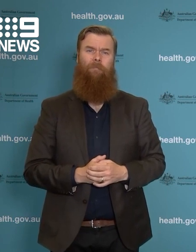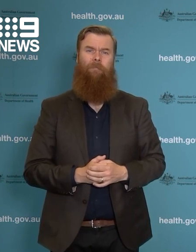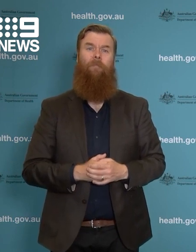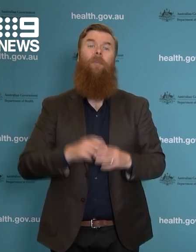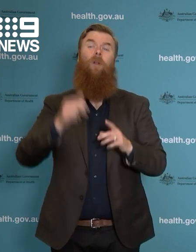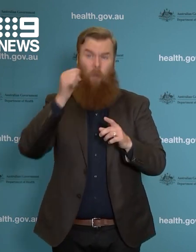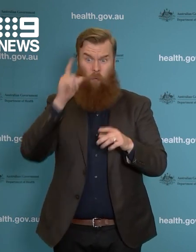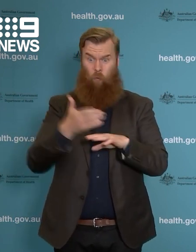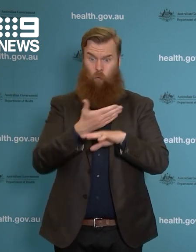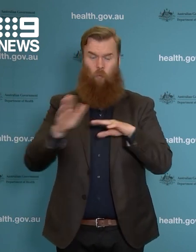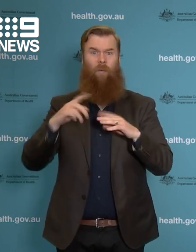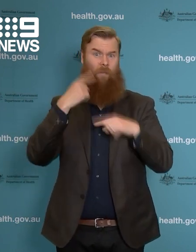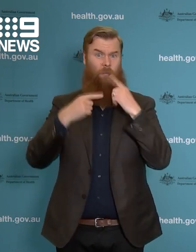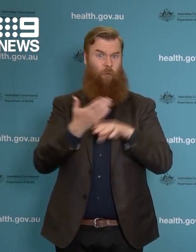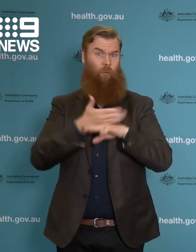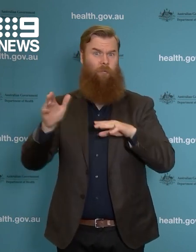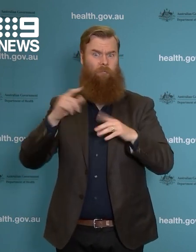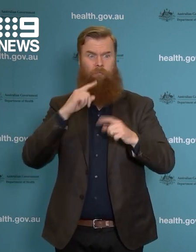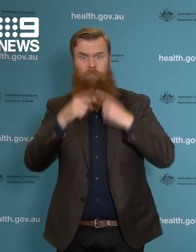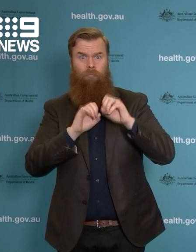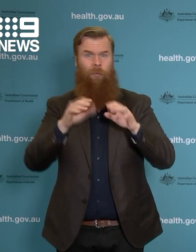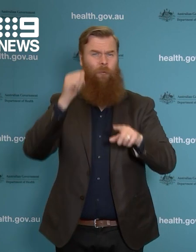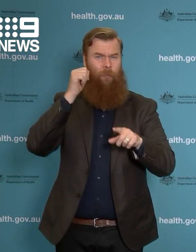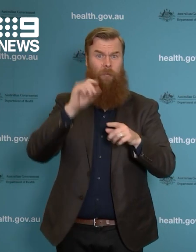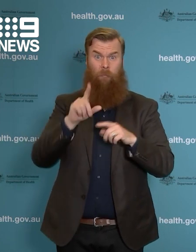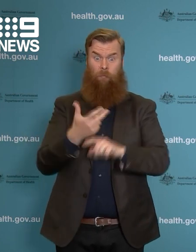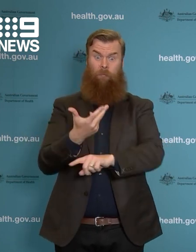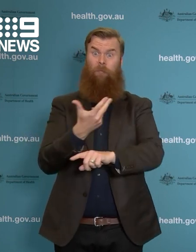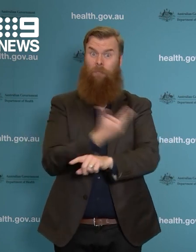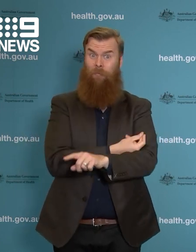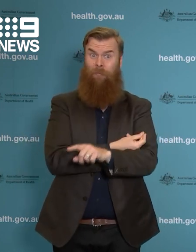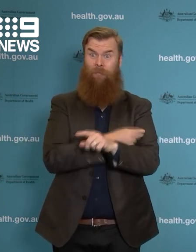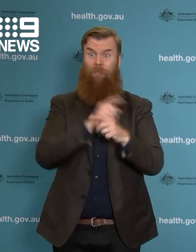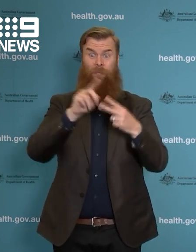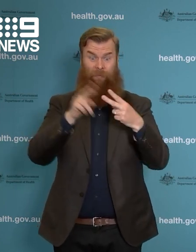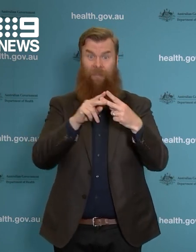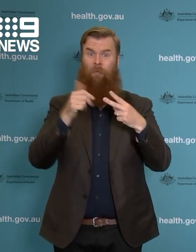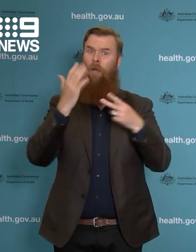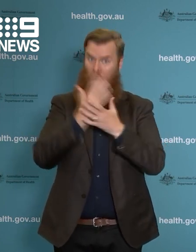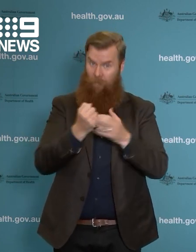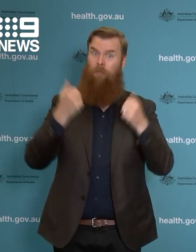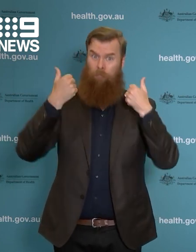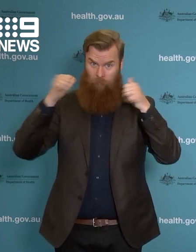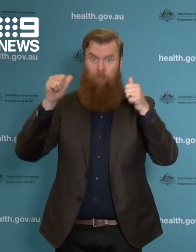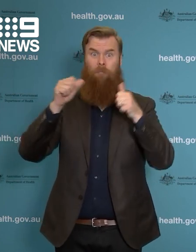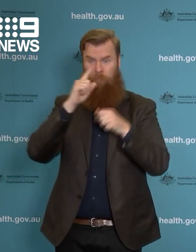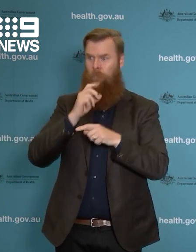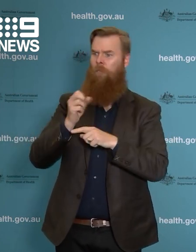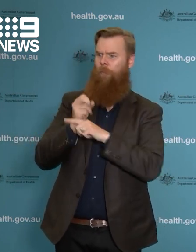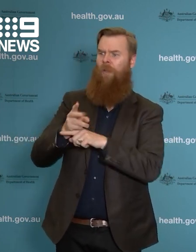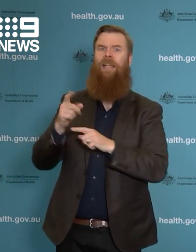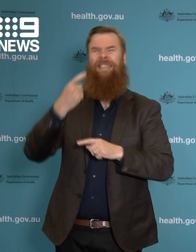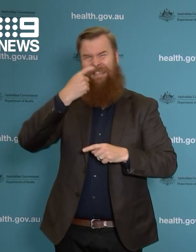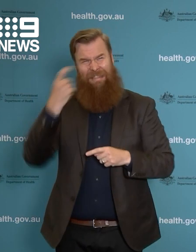information, that the vaccine remains effective against severe disease, perhaps a little less than it is the